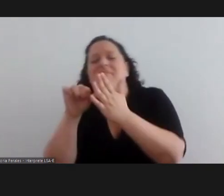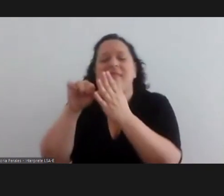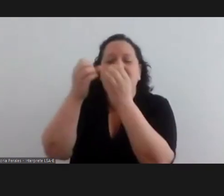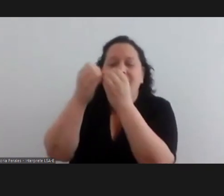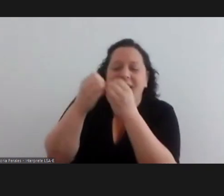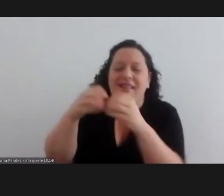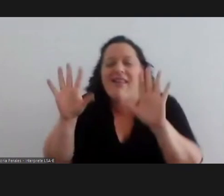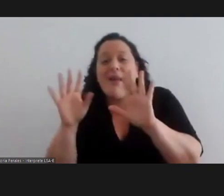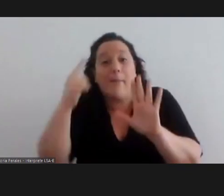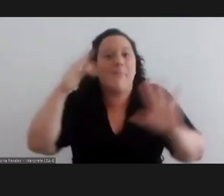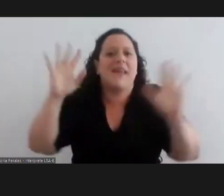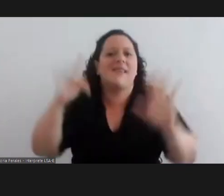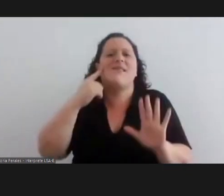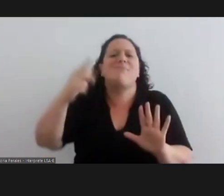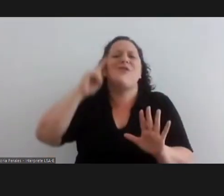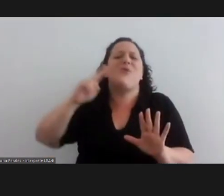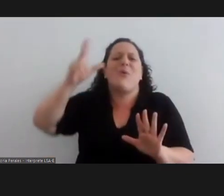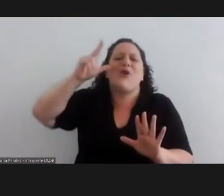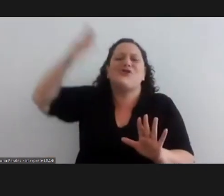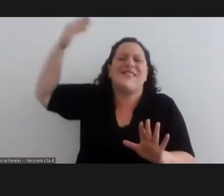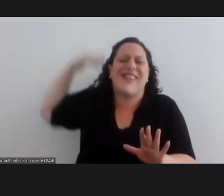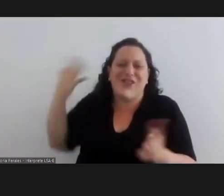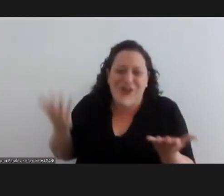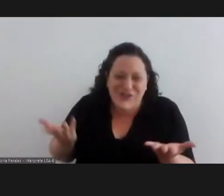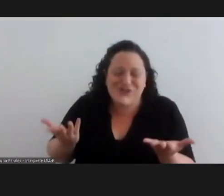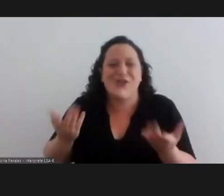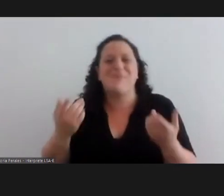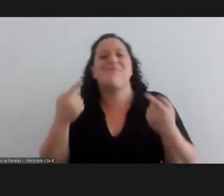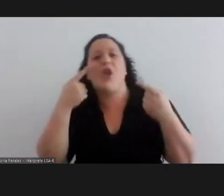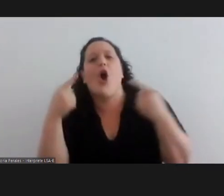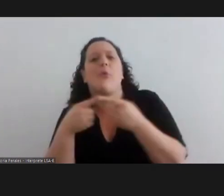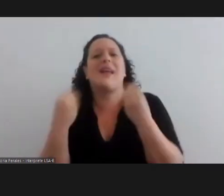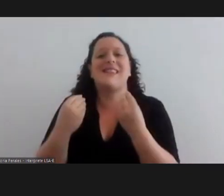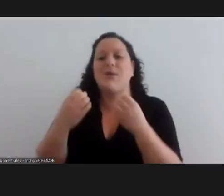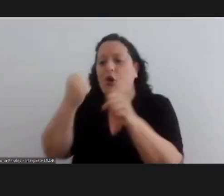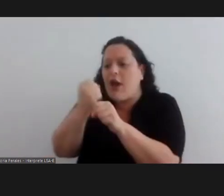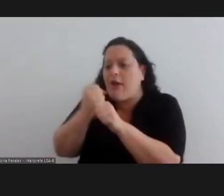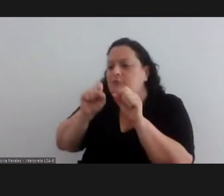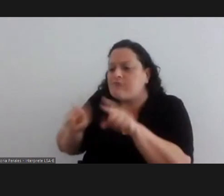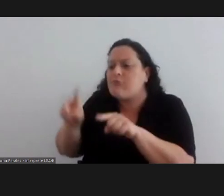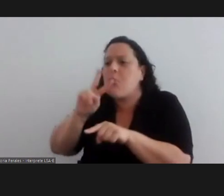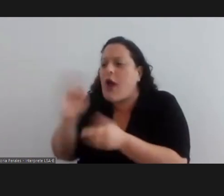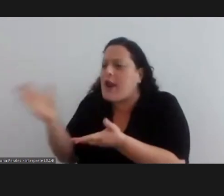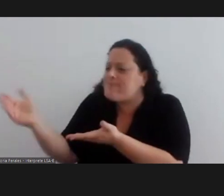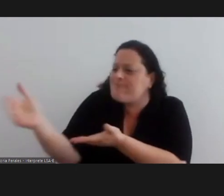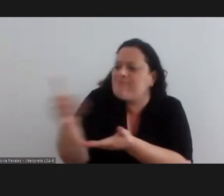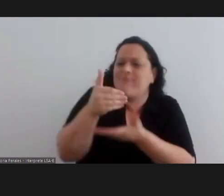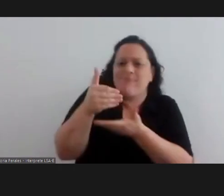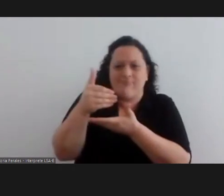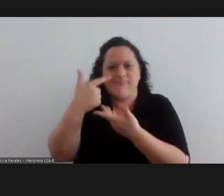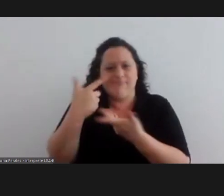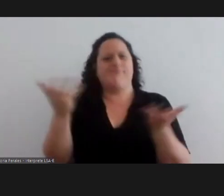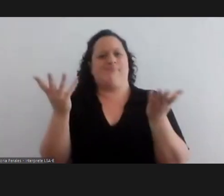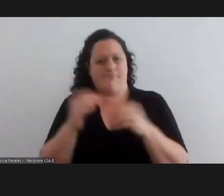there were attempts i'm talking about that year 78 to uh try to gather women